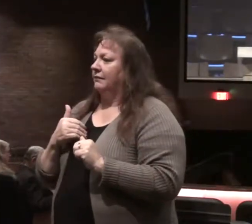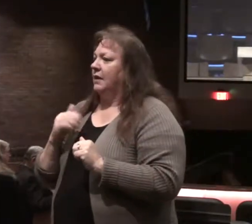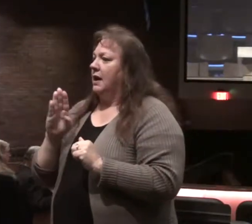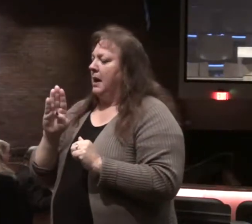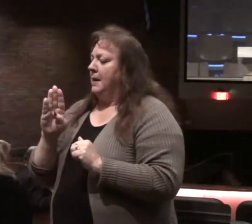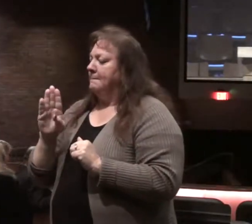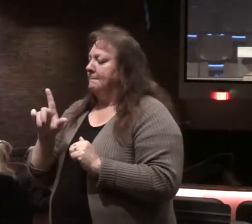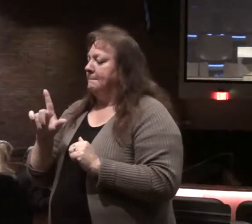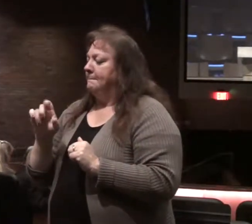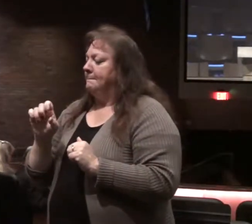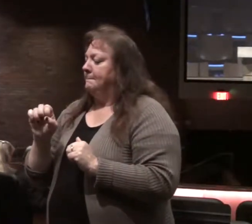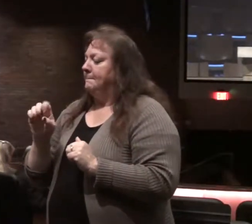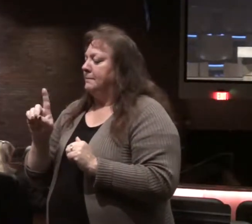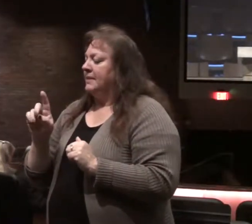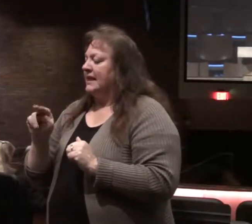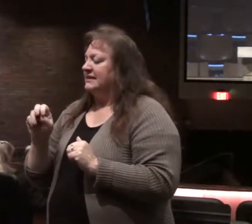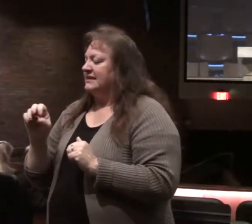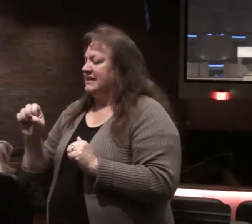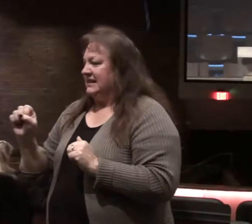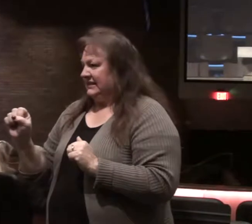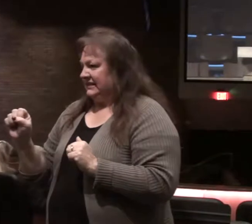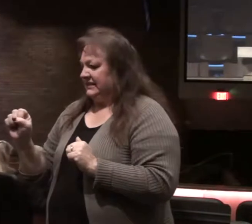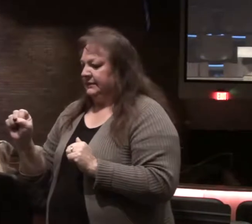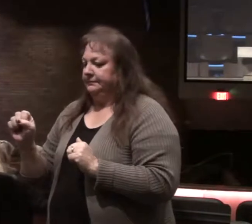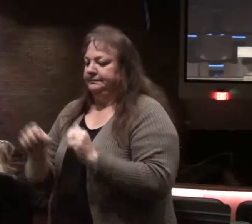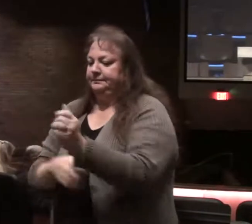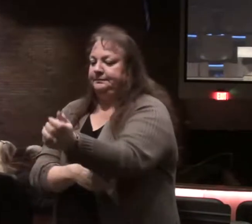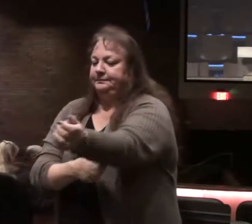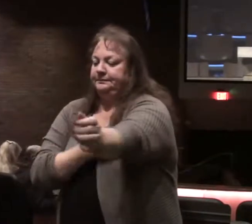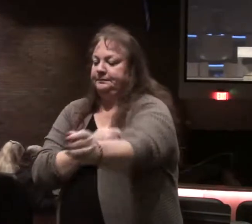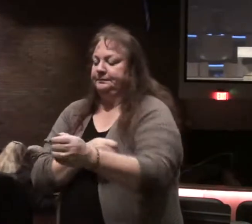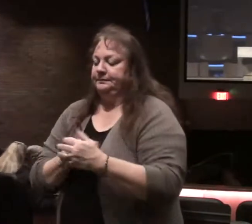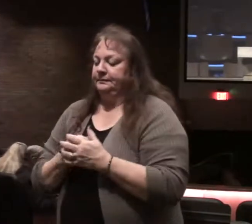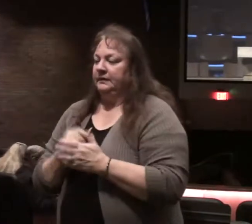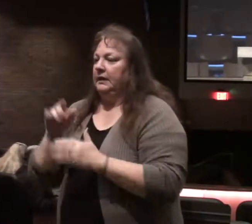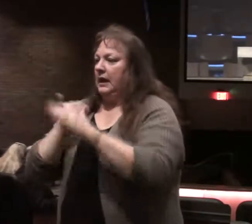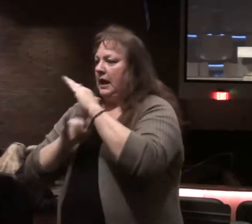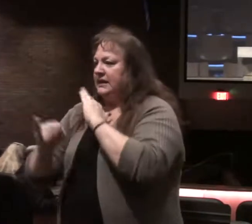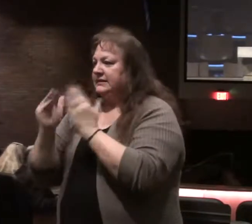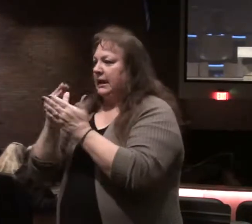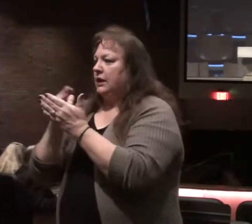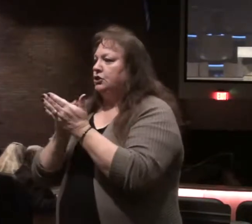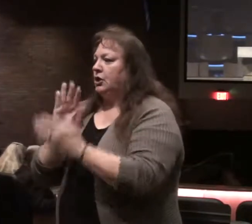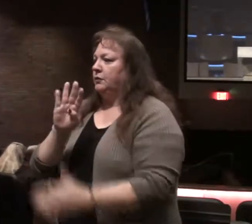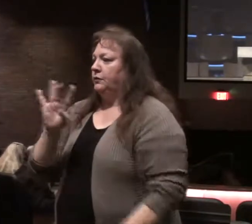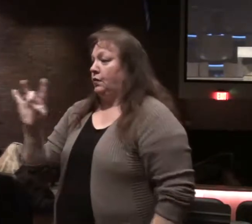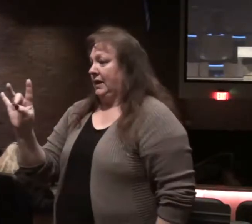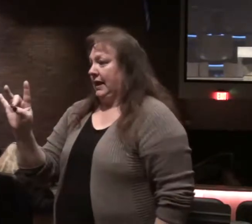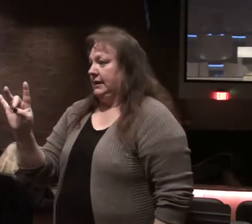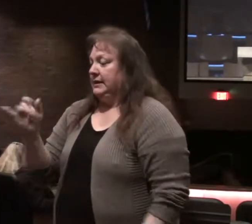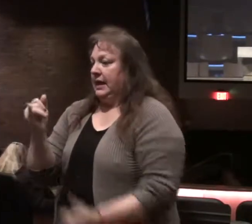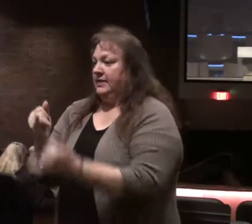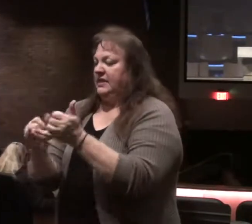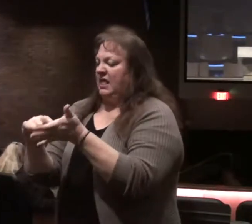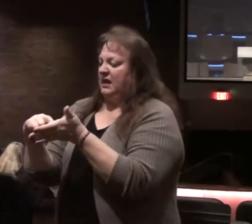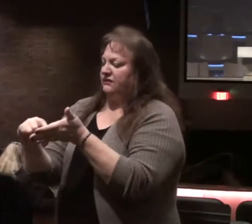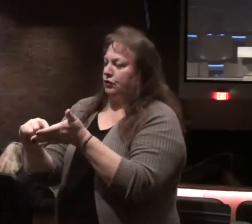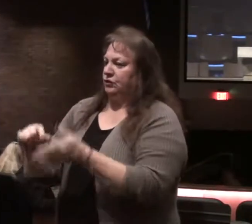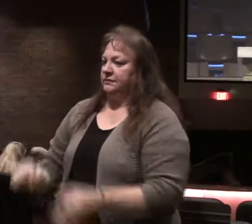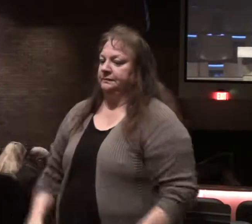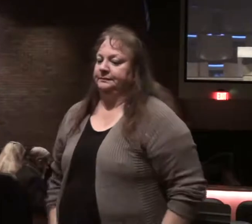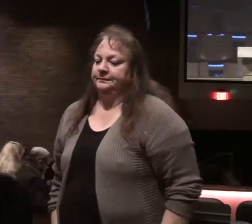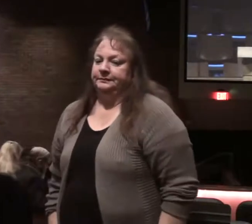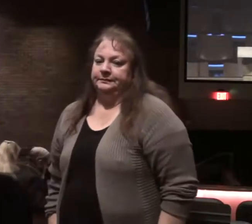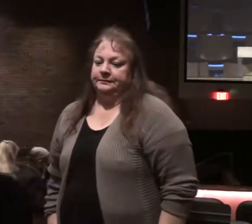Go to Isaiah, if you would. Isaiah 48, I want to make this clear up front. Isaiah 48, the last verse of Isaiah 48.